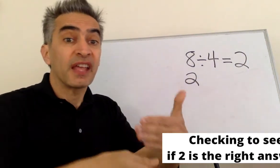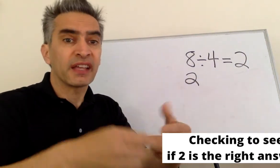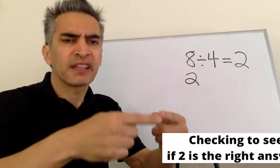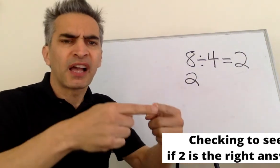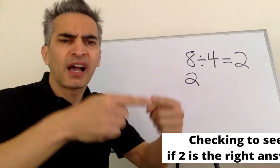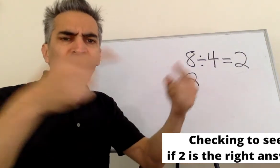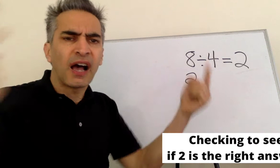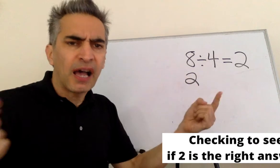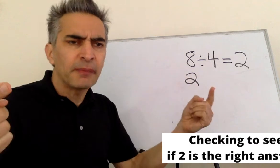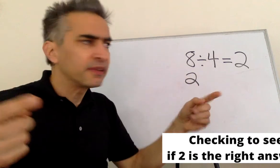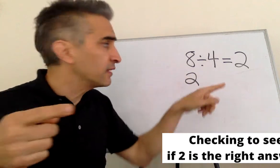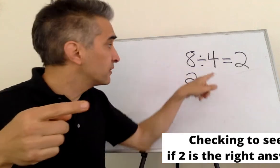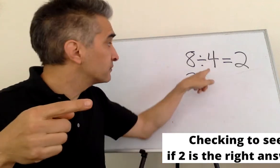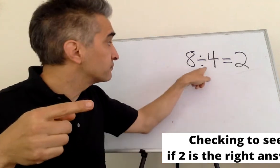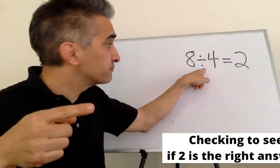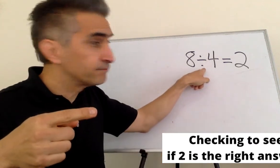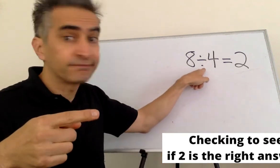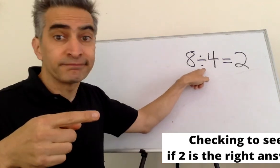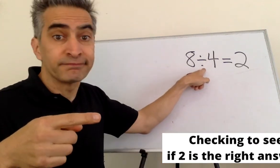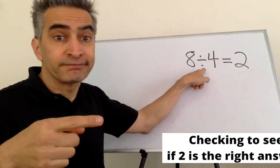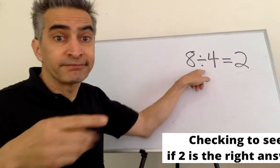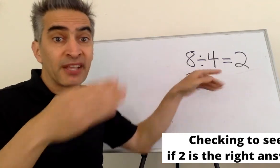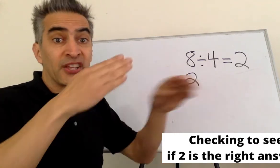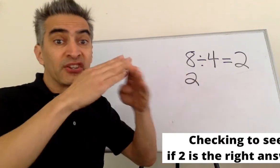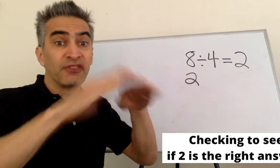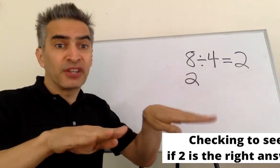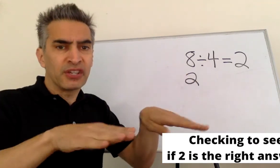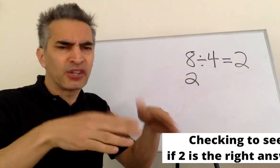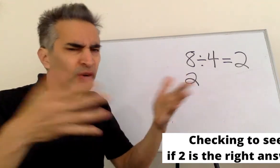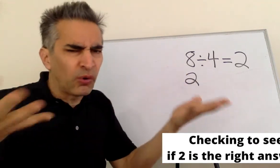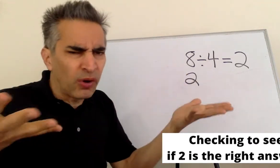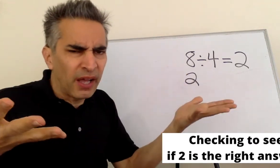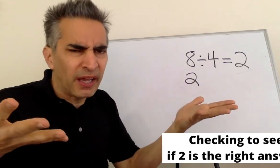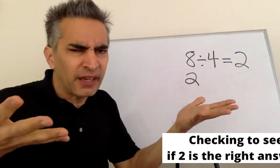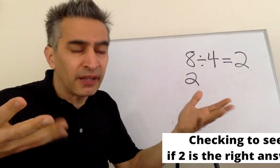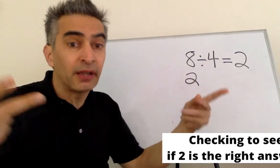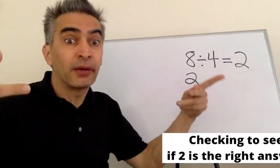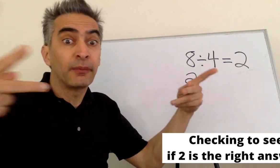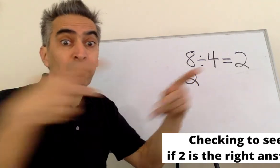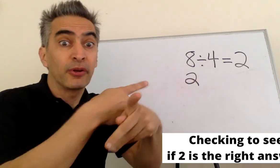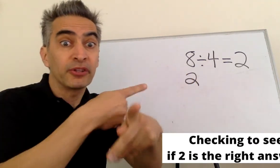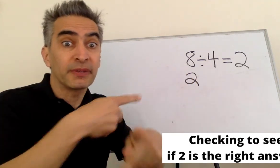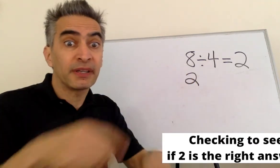Next, the opposite of division is multiplication.